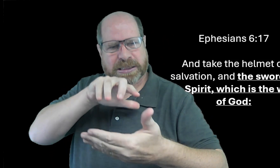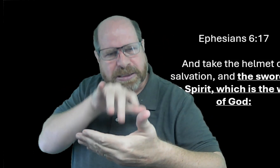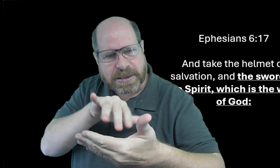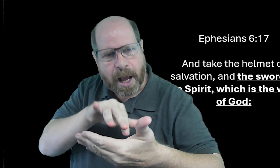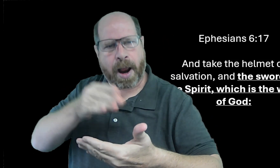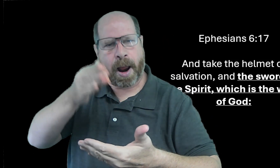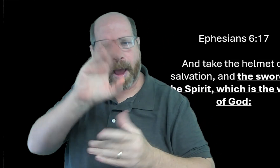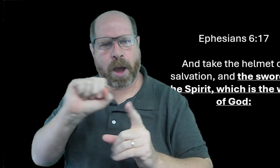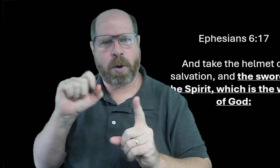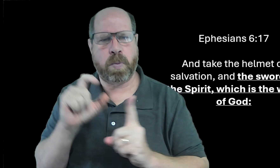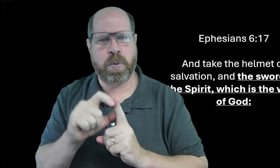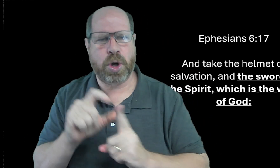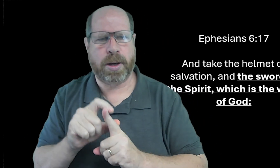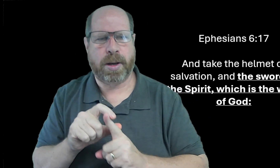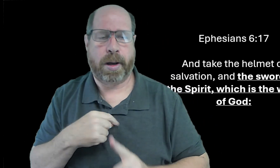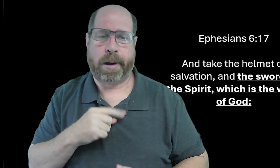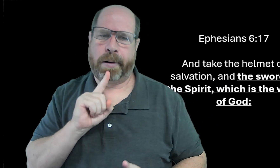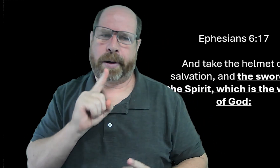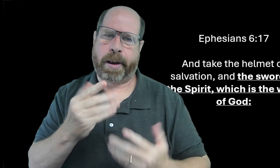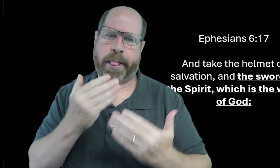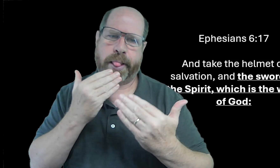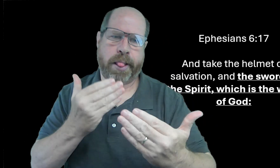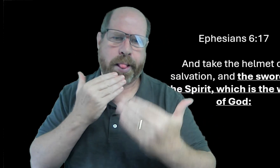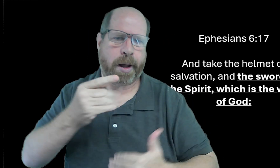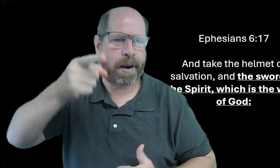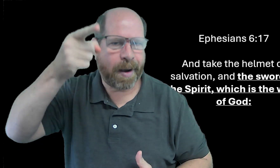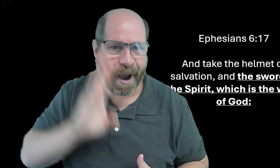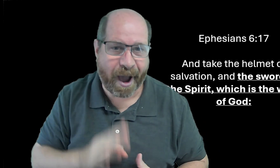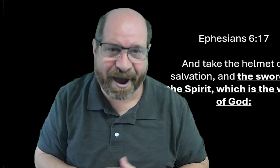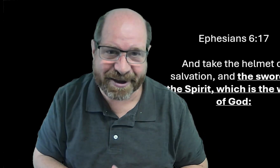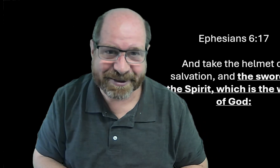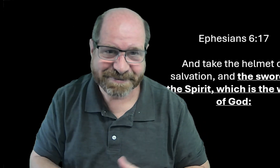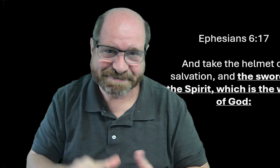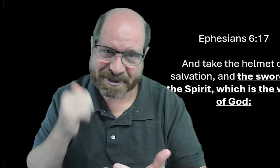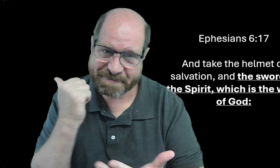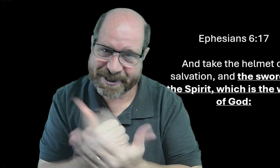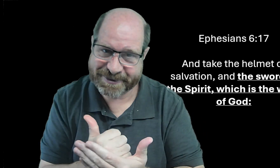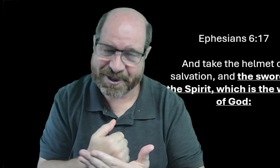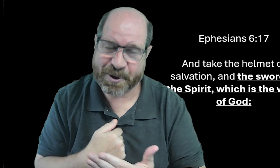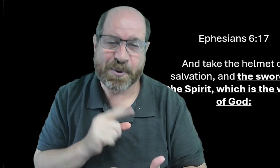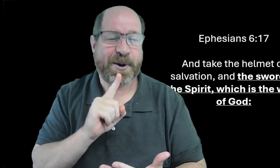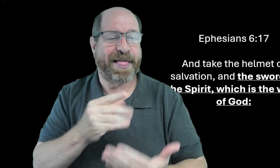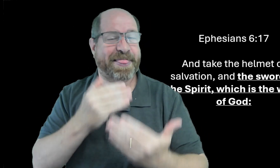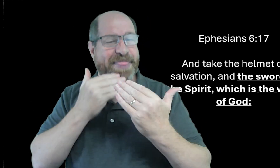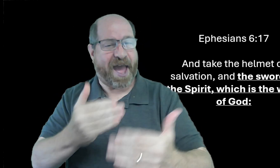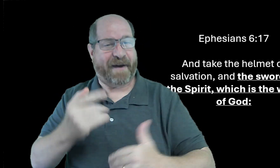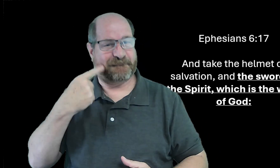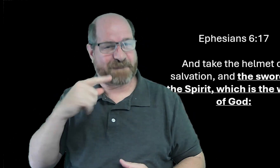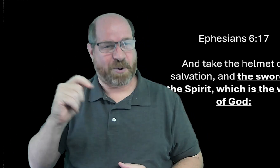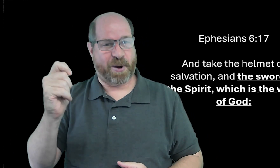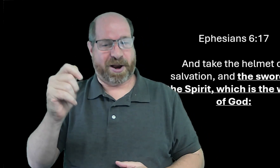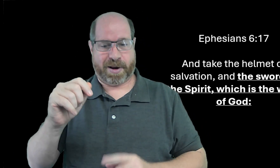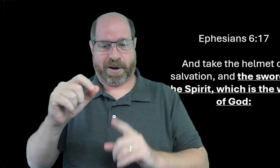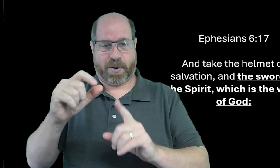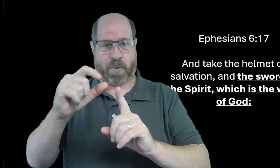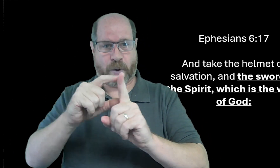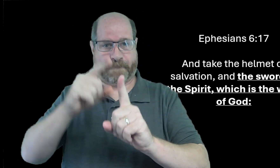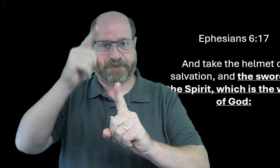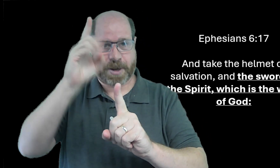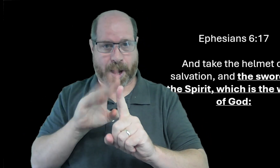that's why we need to study god's word and i really am so thankful to him amen i'm thankful